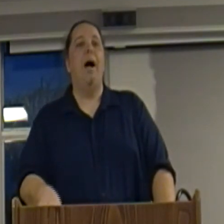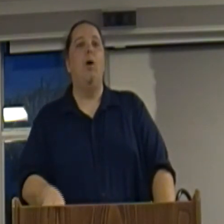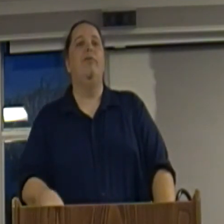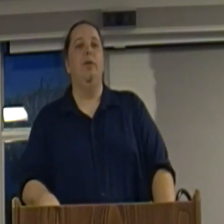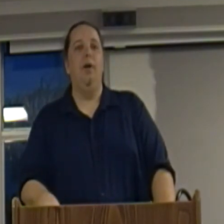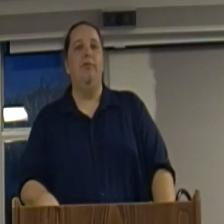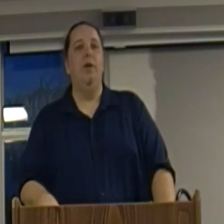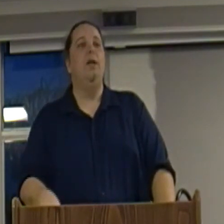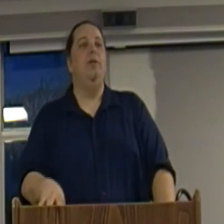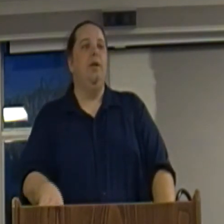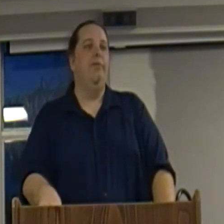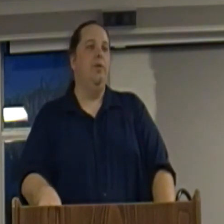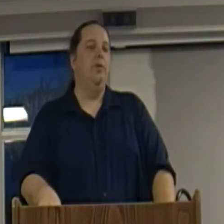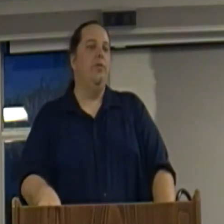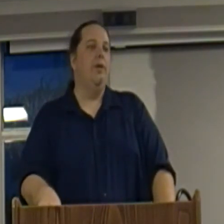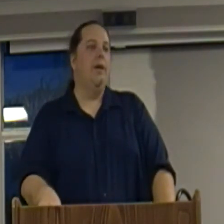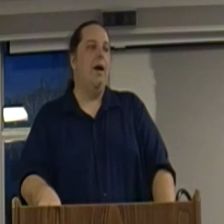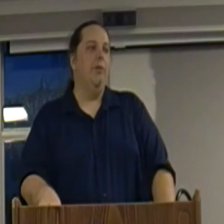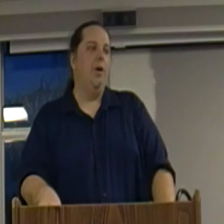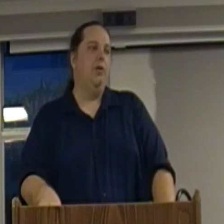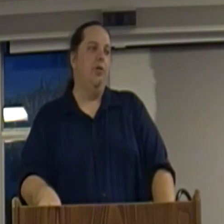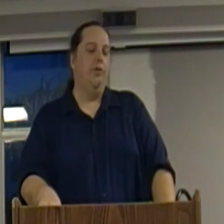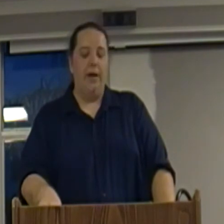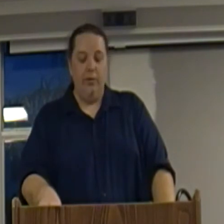powerful enough to influence how the market turns out.